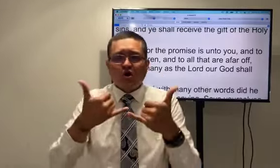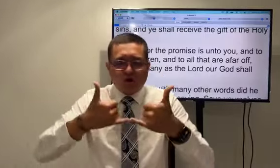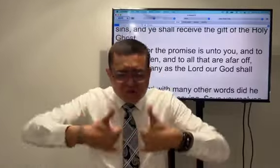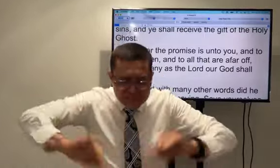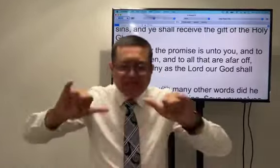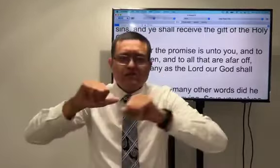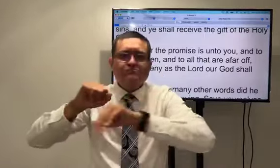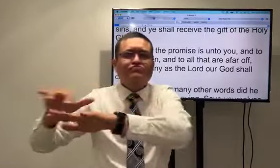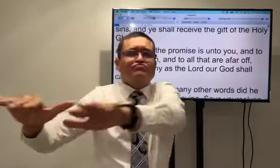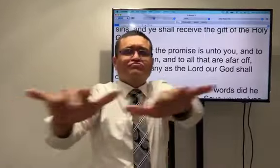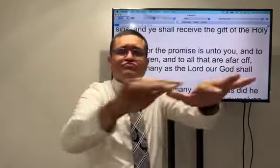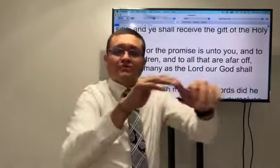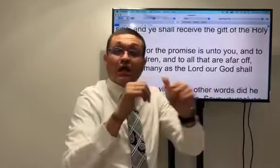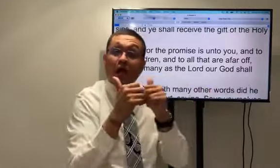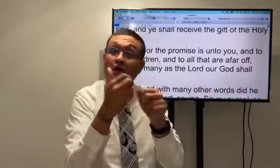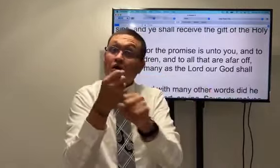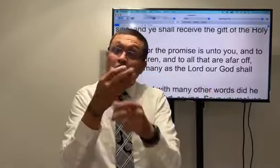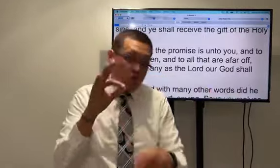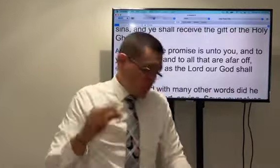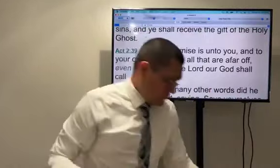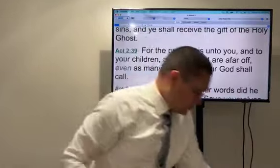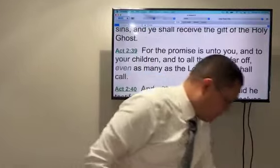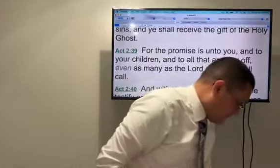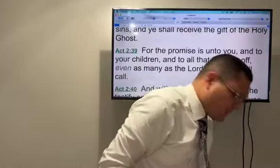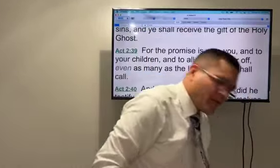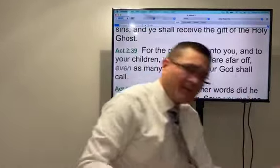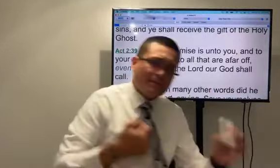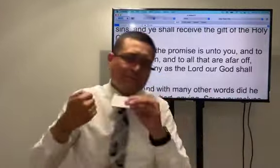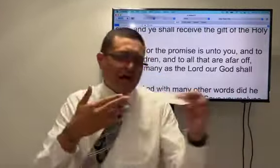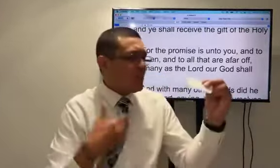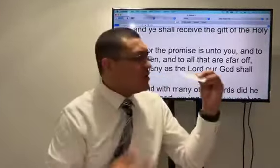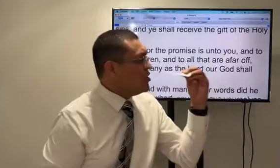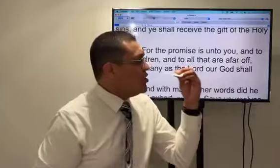showing of tongues by giving them a language they weren't born with